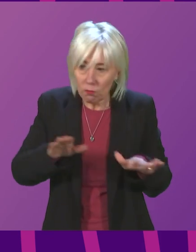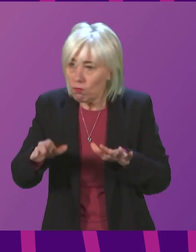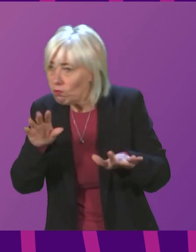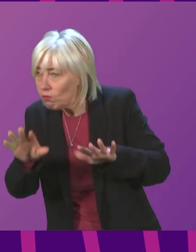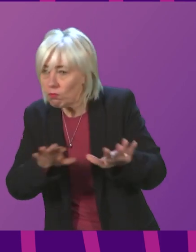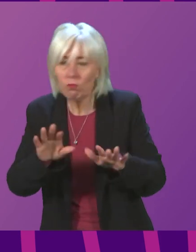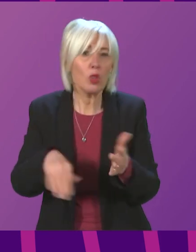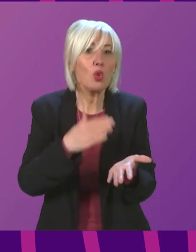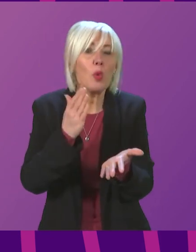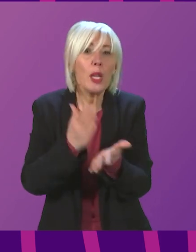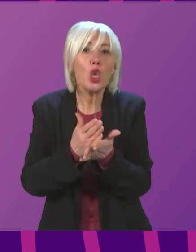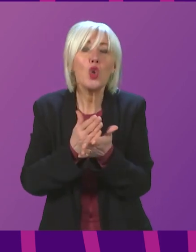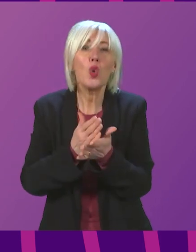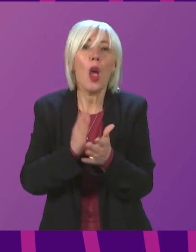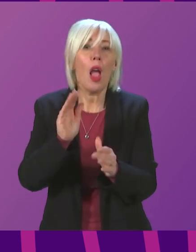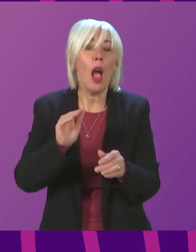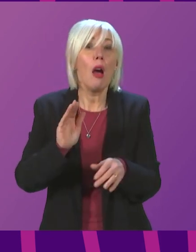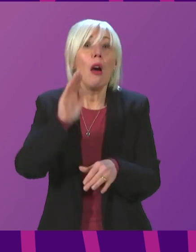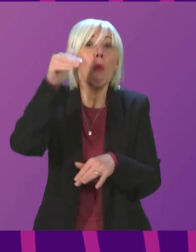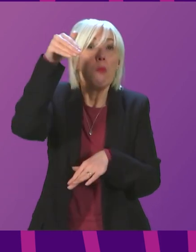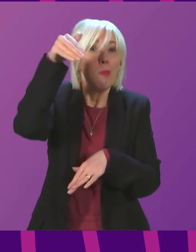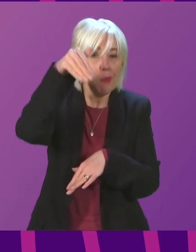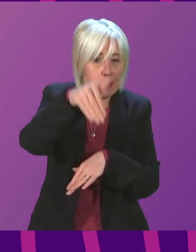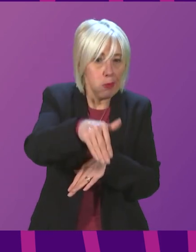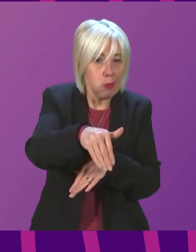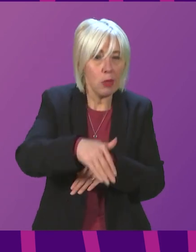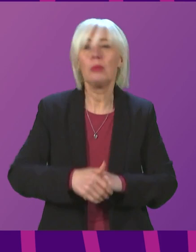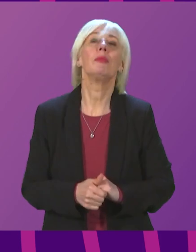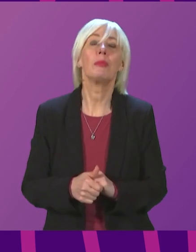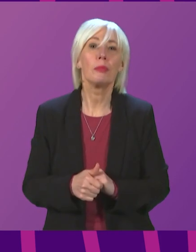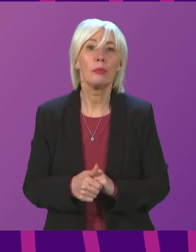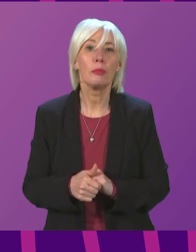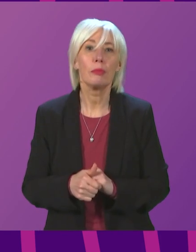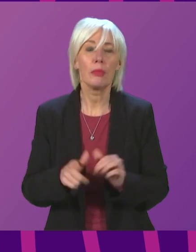keep cases on that downward trajectory. I call Anna Sarwar.